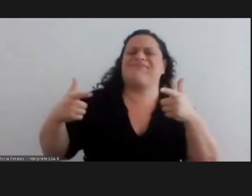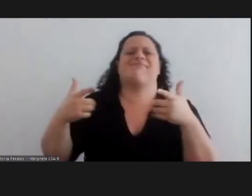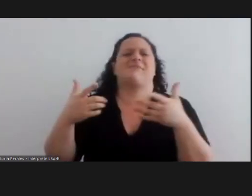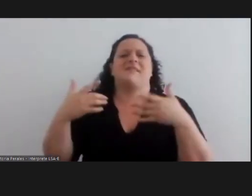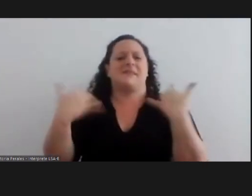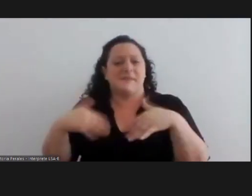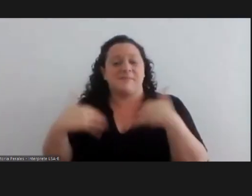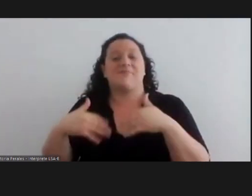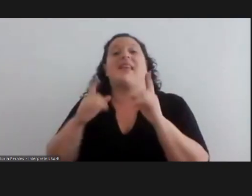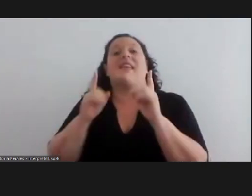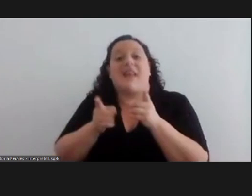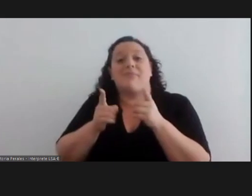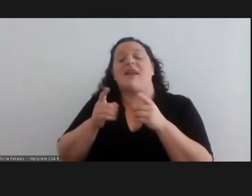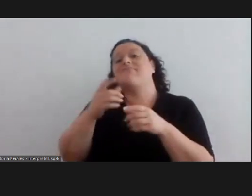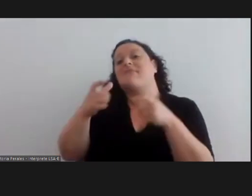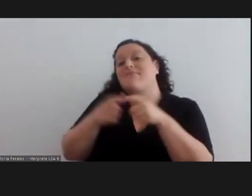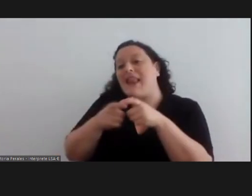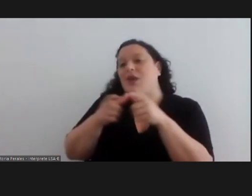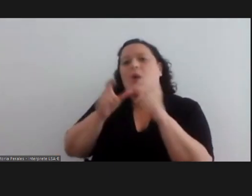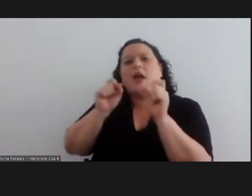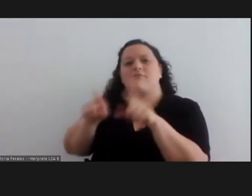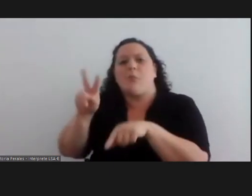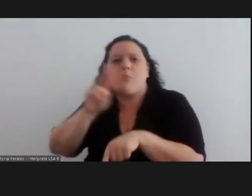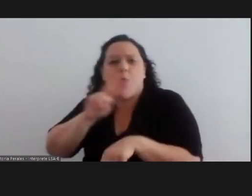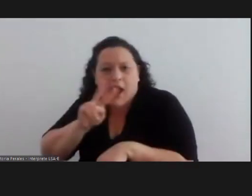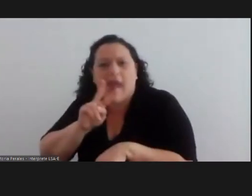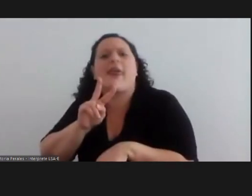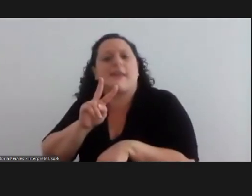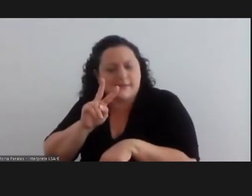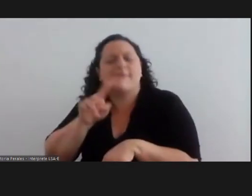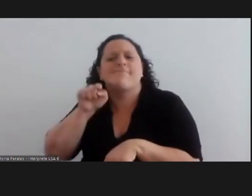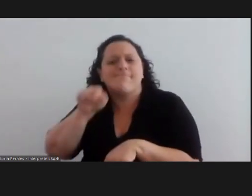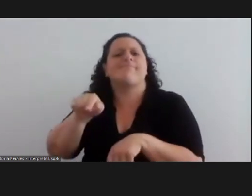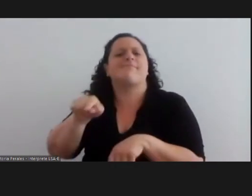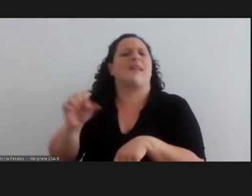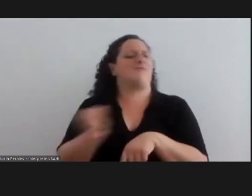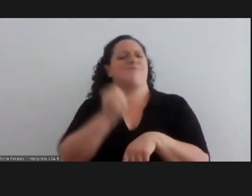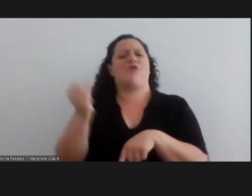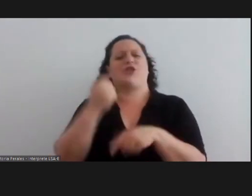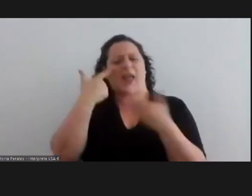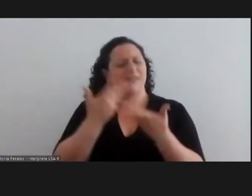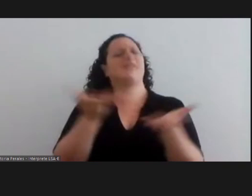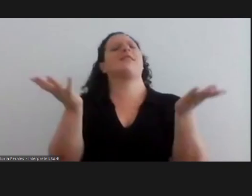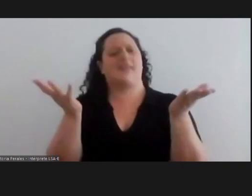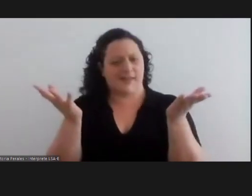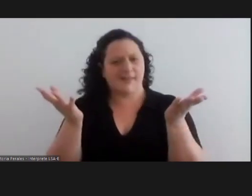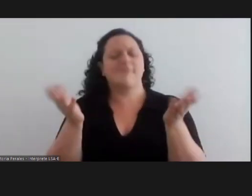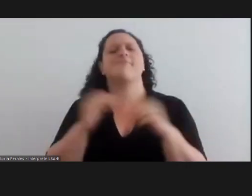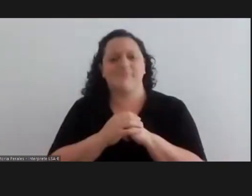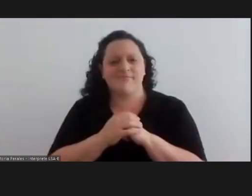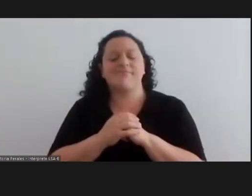been able to show the films that they make more and more and to prove that they are important and they